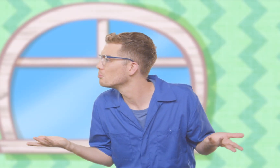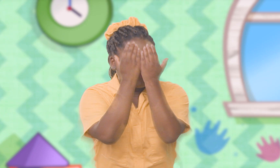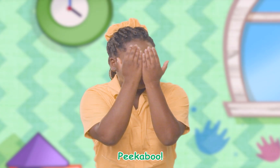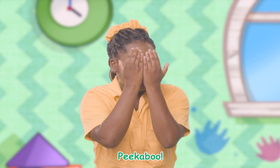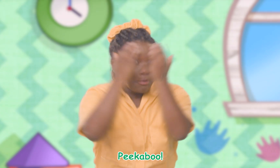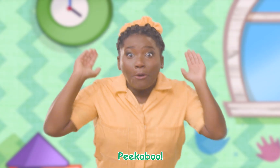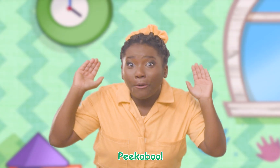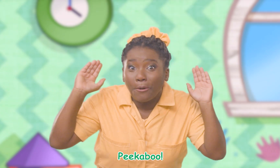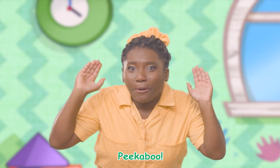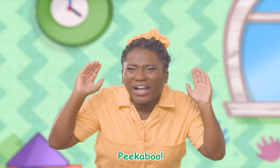Peek-a-boo!